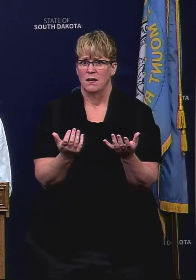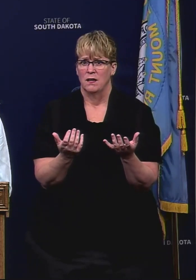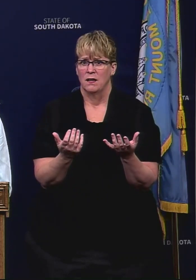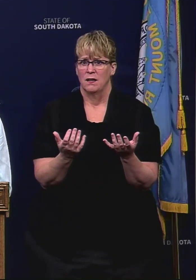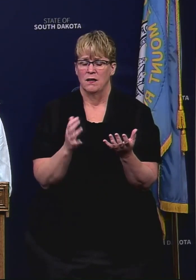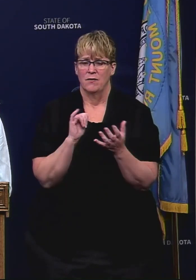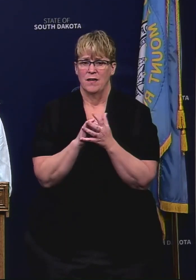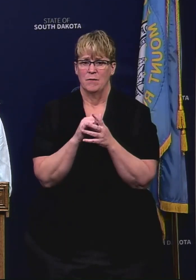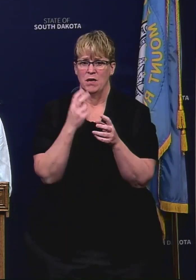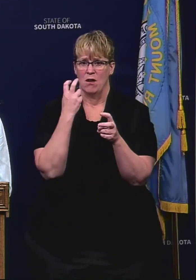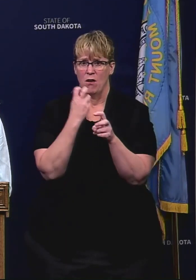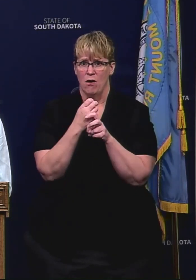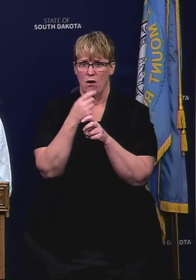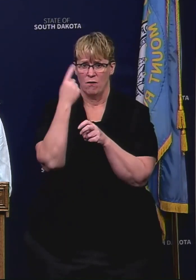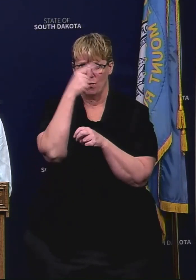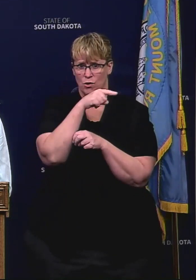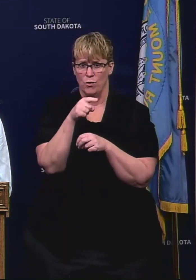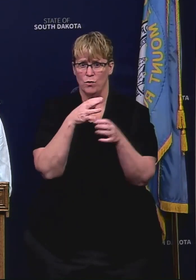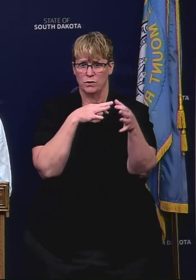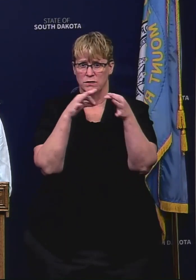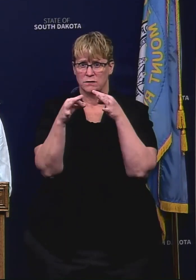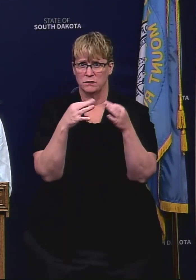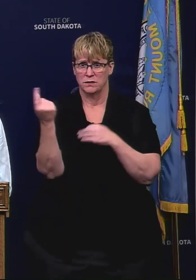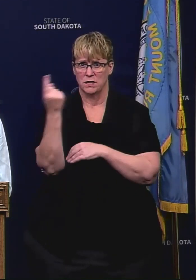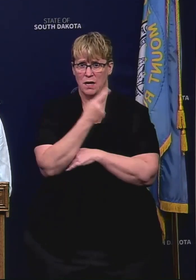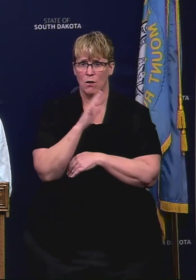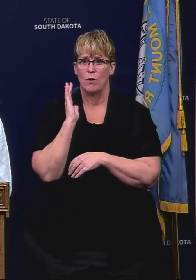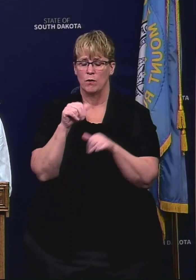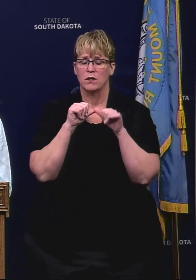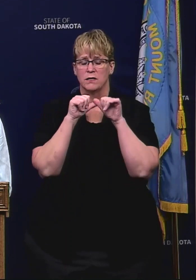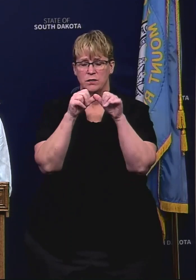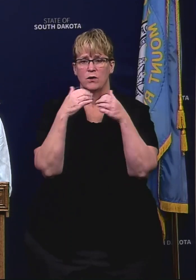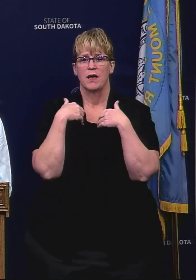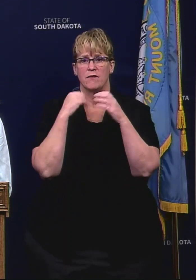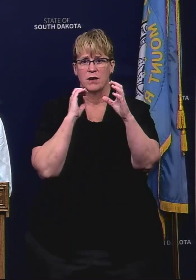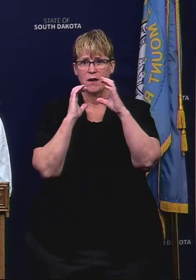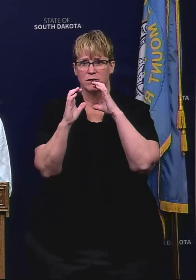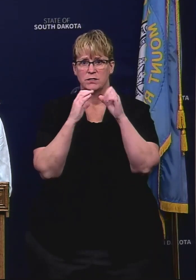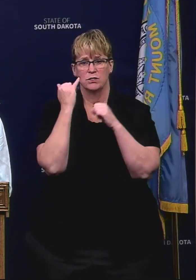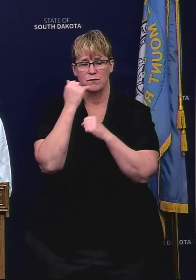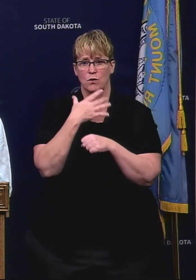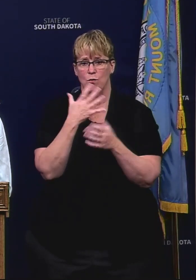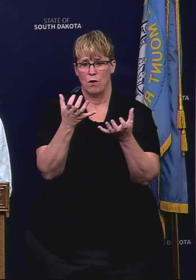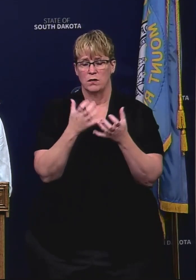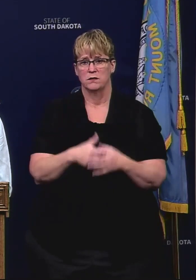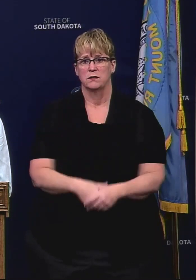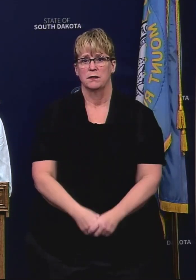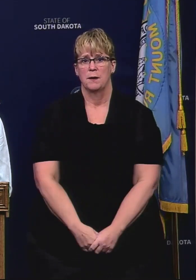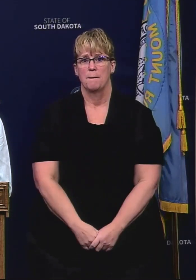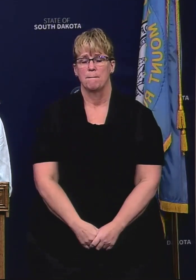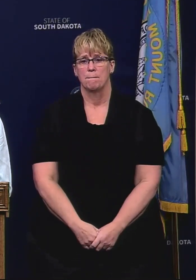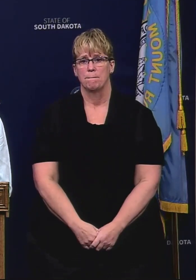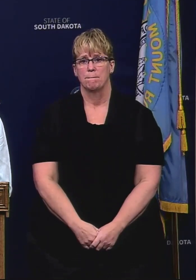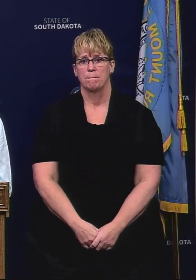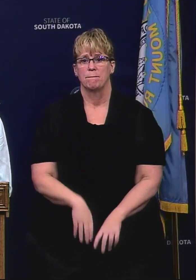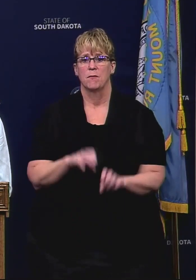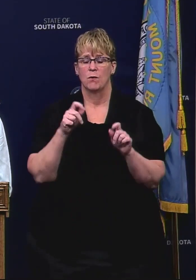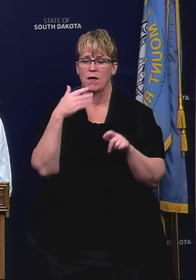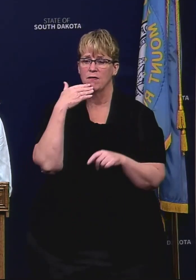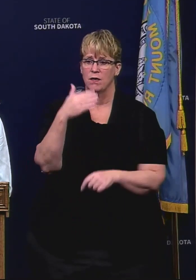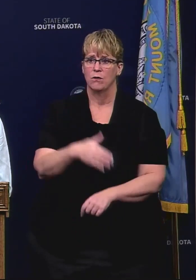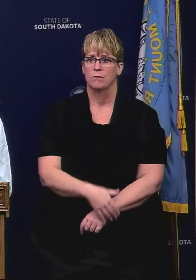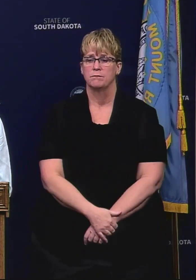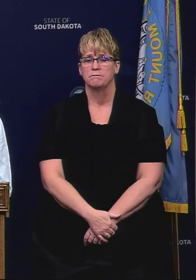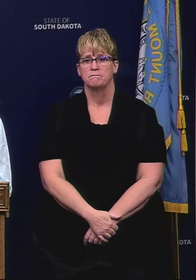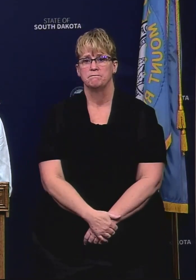very difficult for me to give you right now today so we'll continue to have those conversations if you'd like them okay thank you